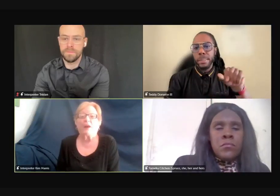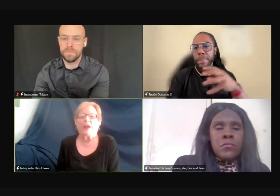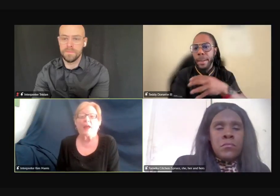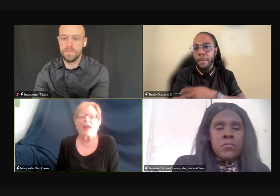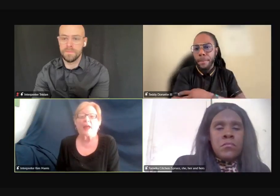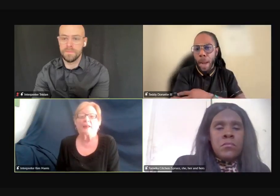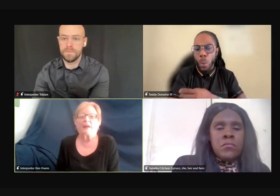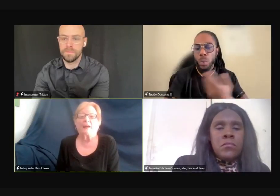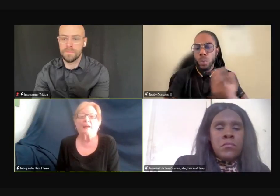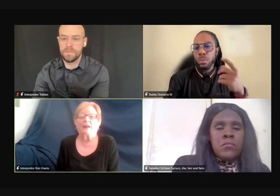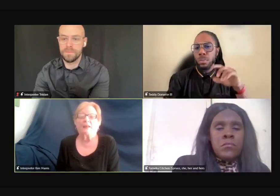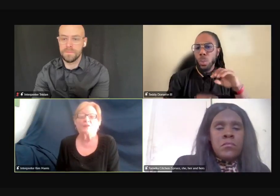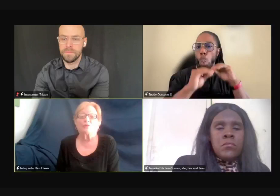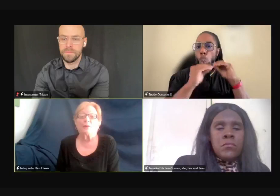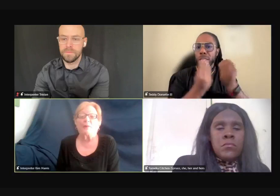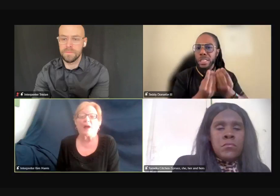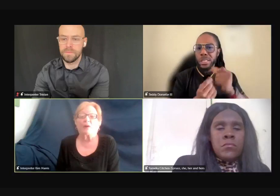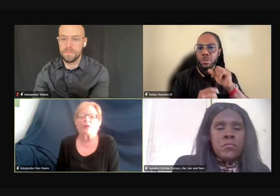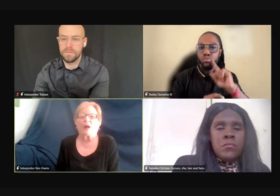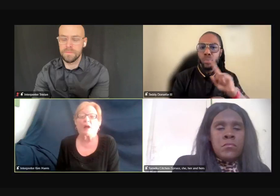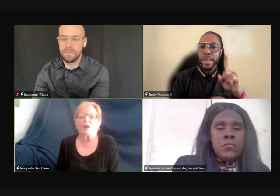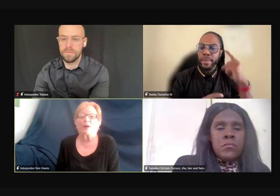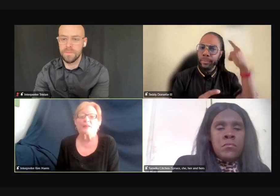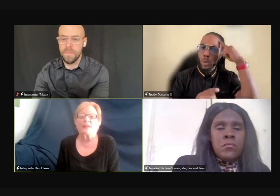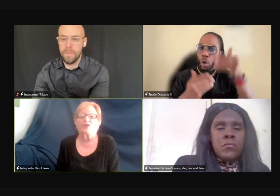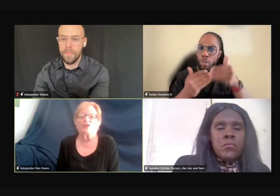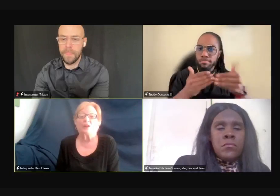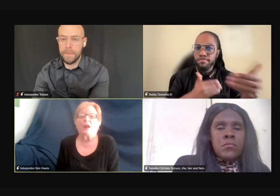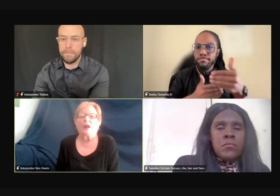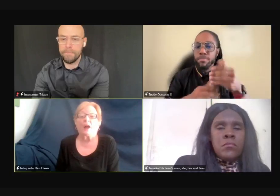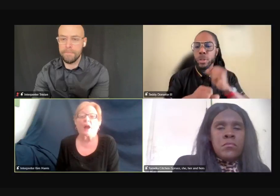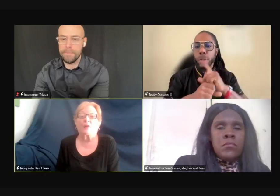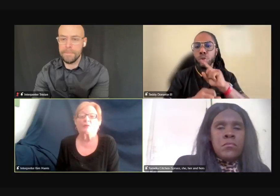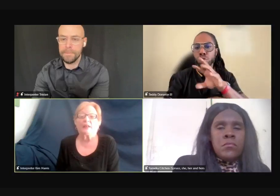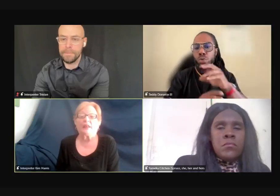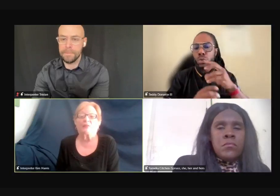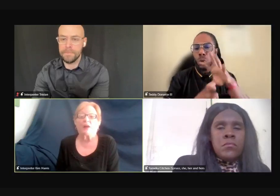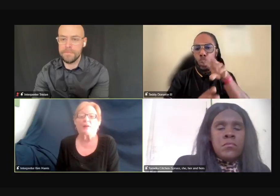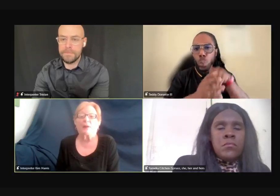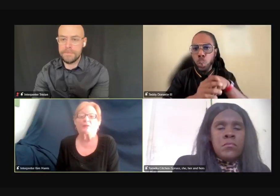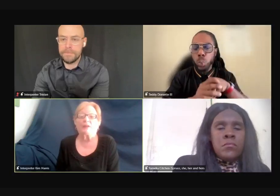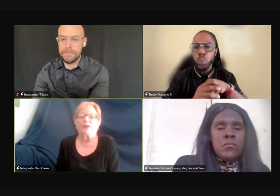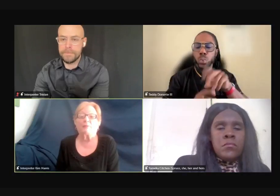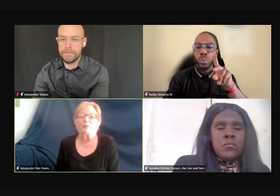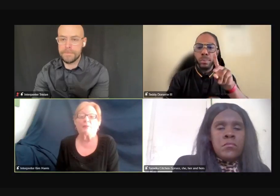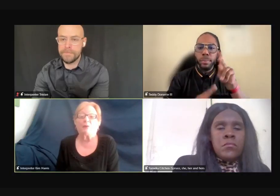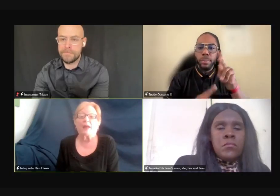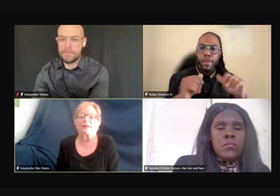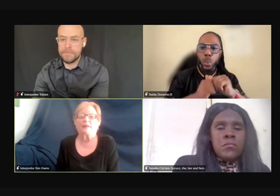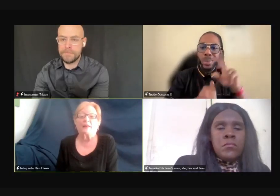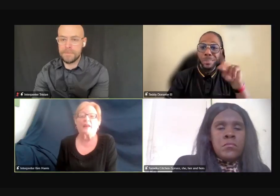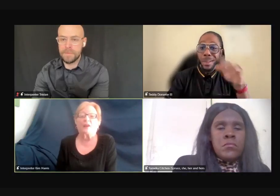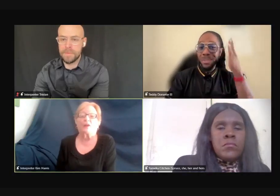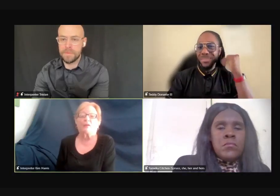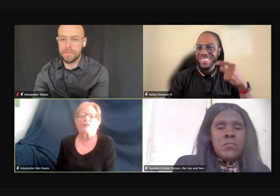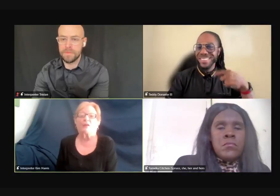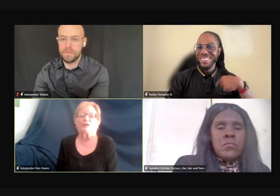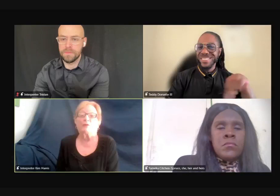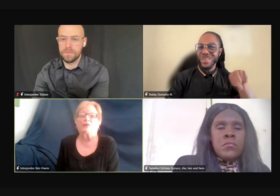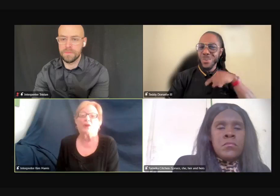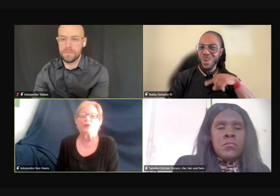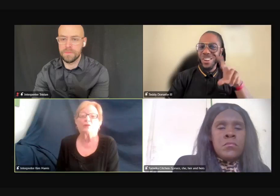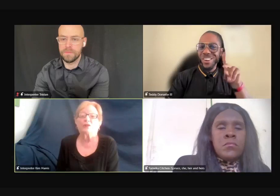from there. And the Detroit Power organization really thought about the Deaf people and they,